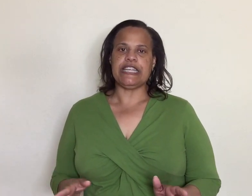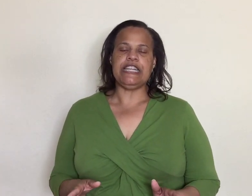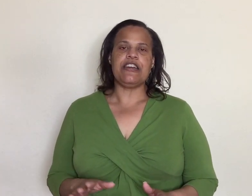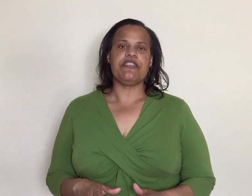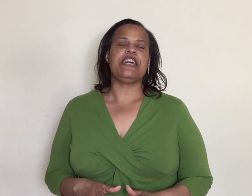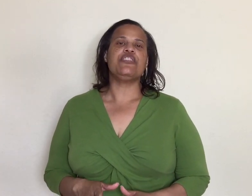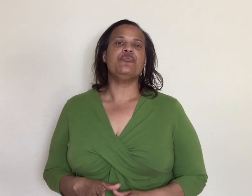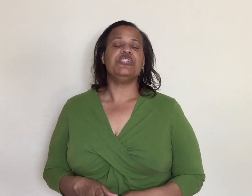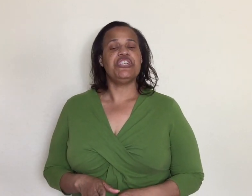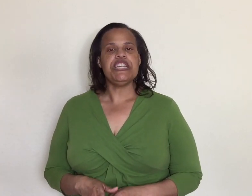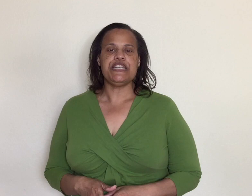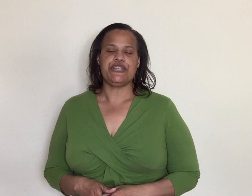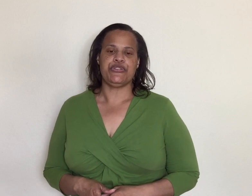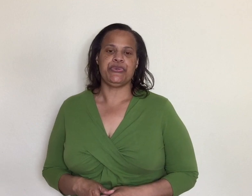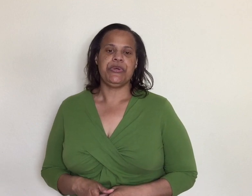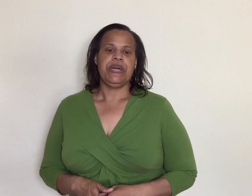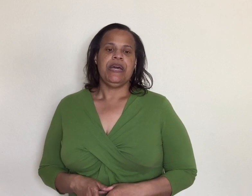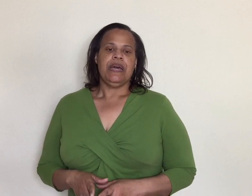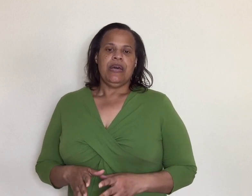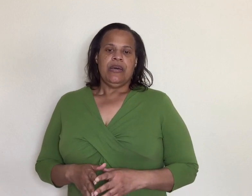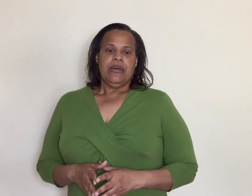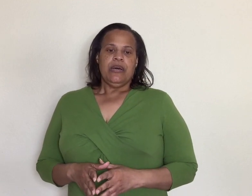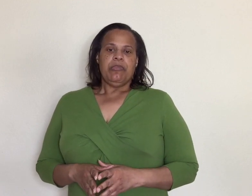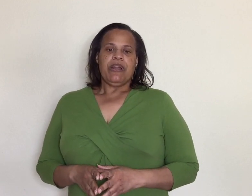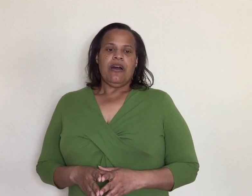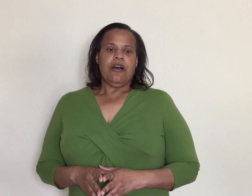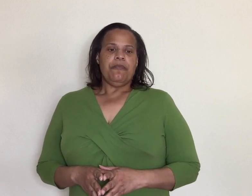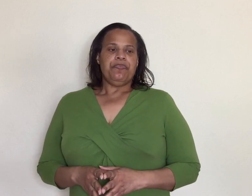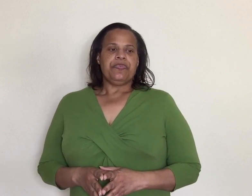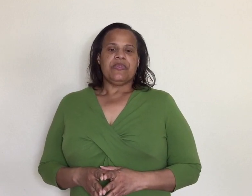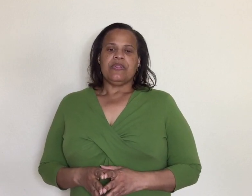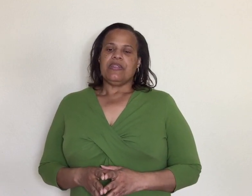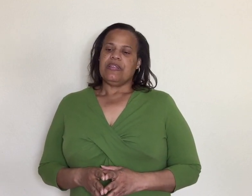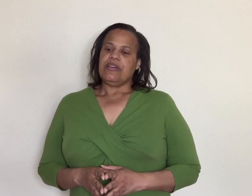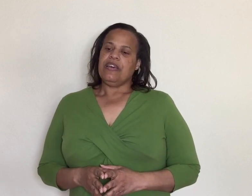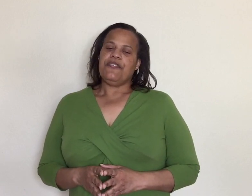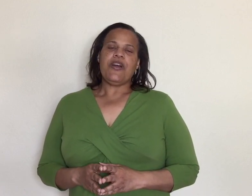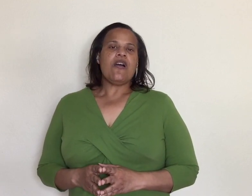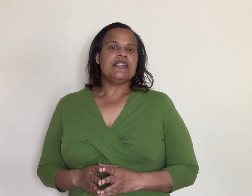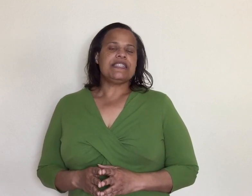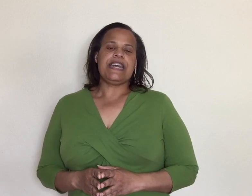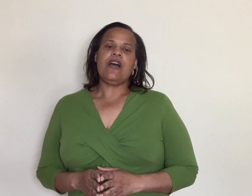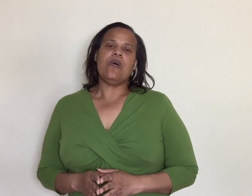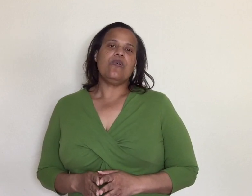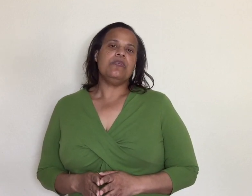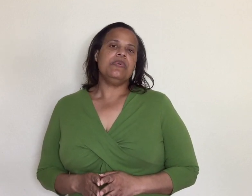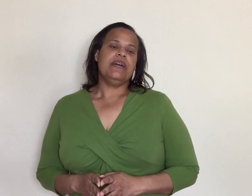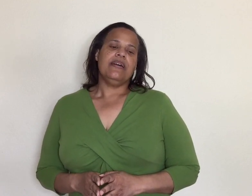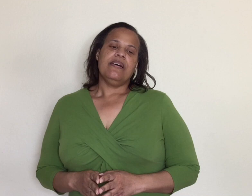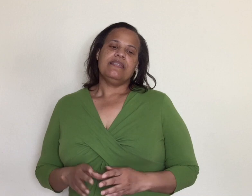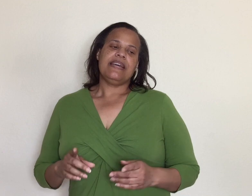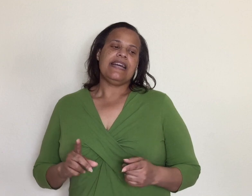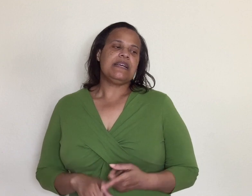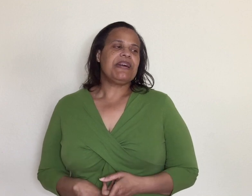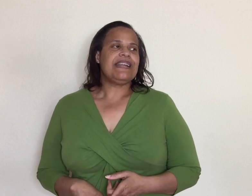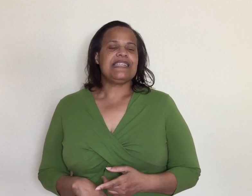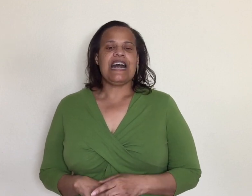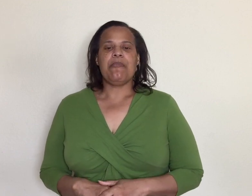clean and everything and do what she needs to do but uh if y'all could stay home take some kind of time